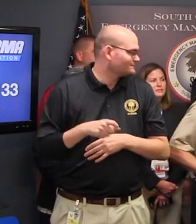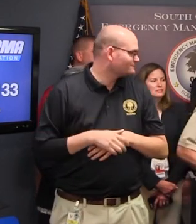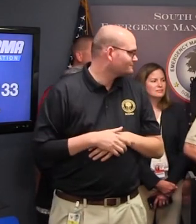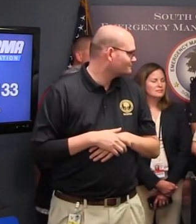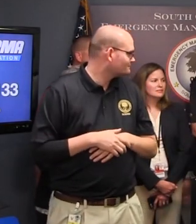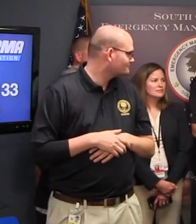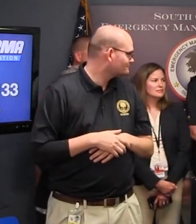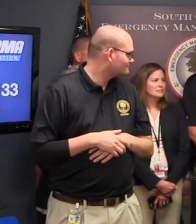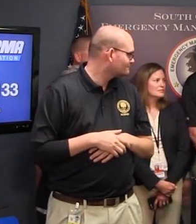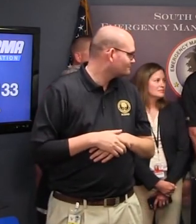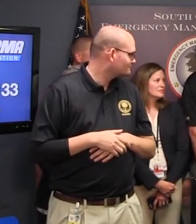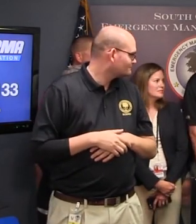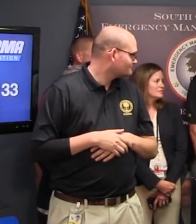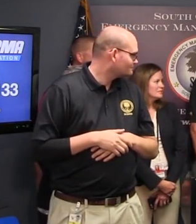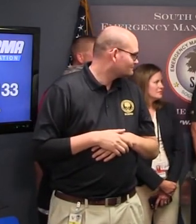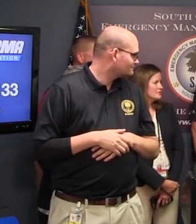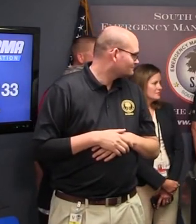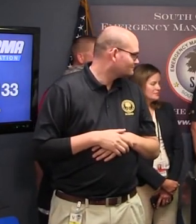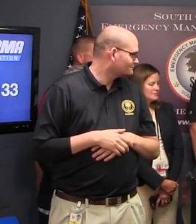Attorney General Wilson